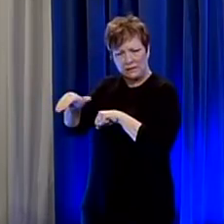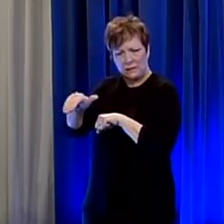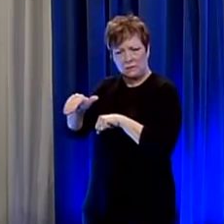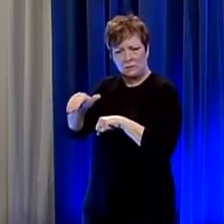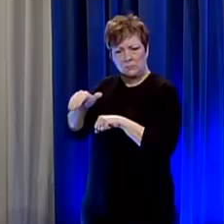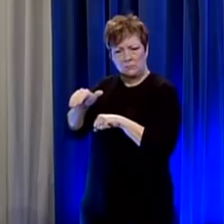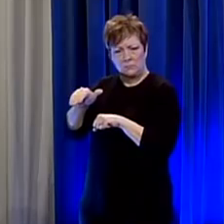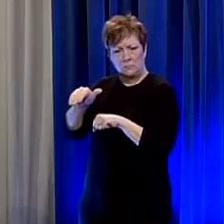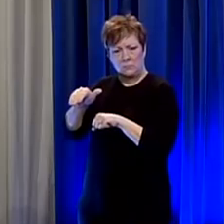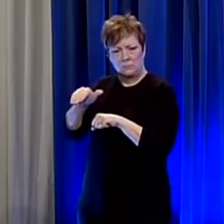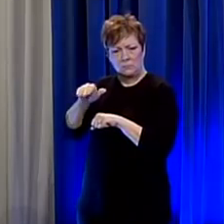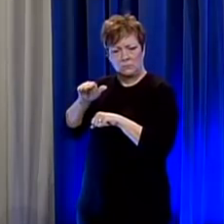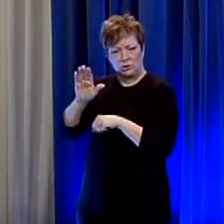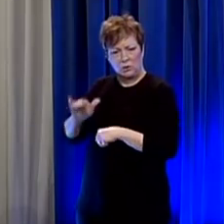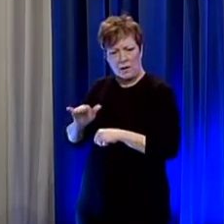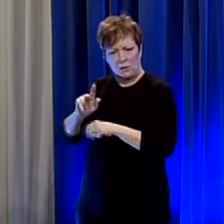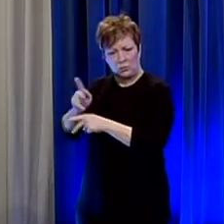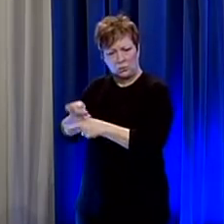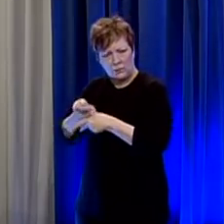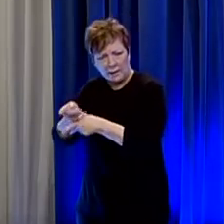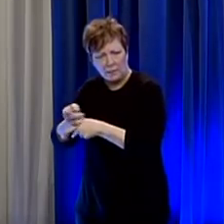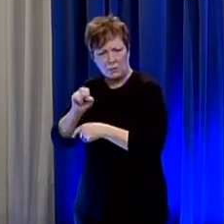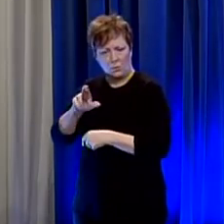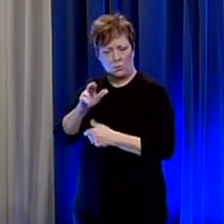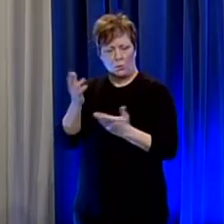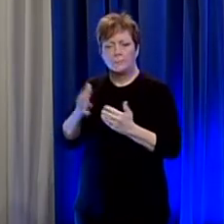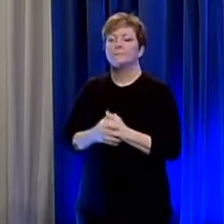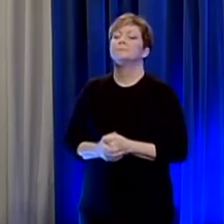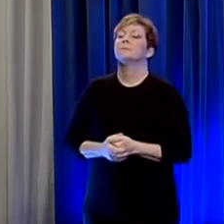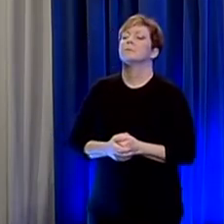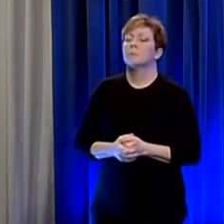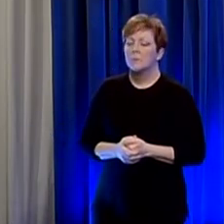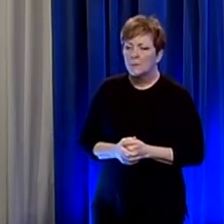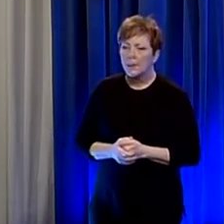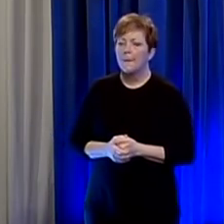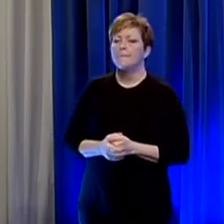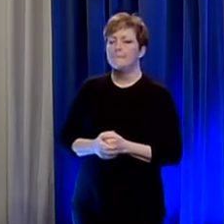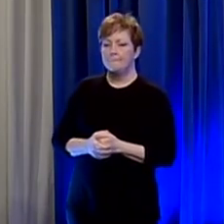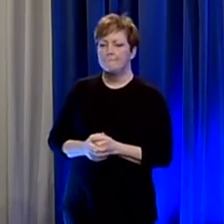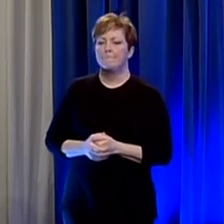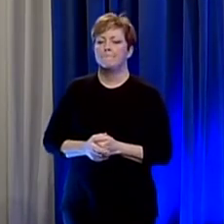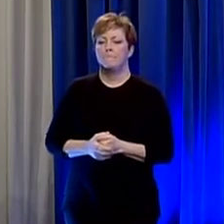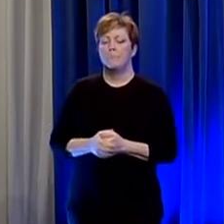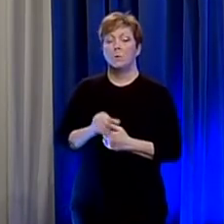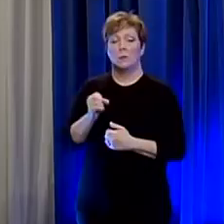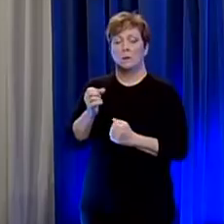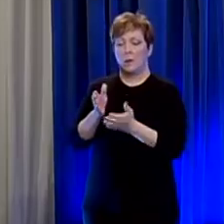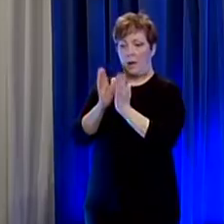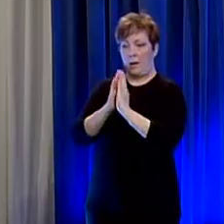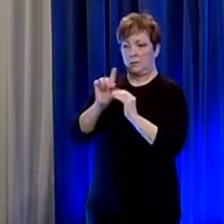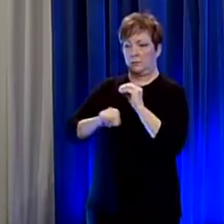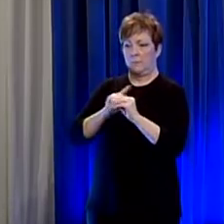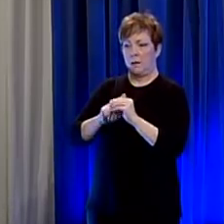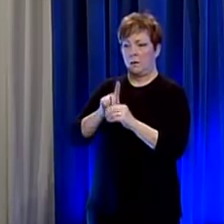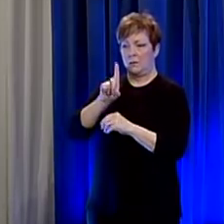you can avoid it maybe just clarify some of that sure so the question has to do with with daycares um with daycares